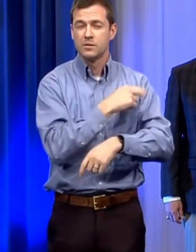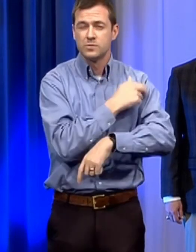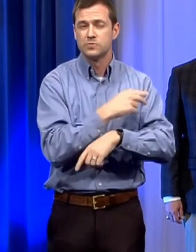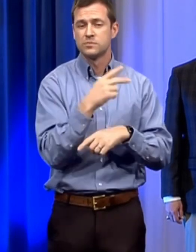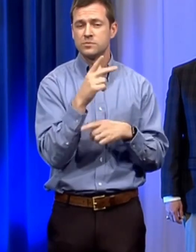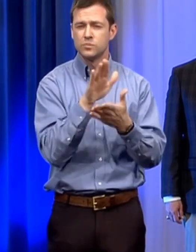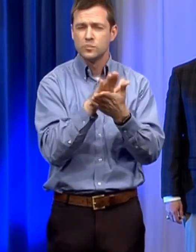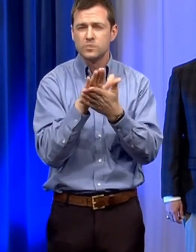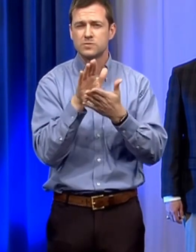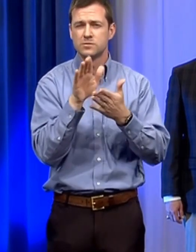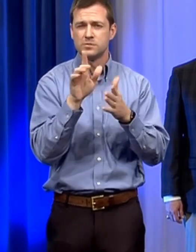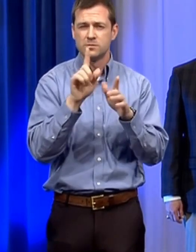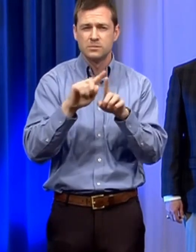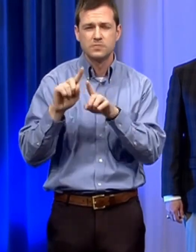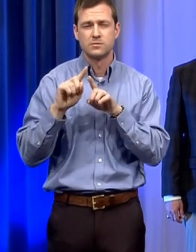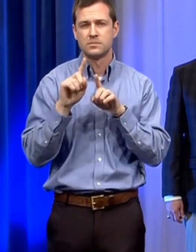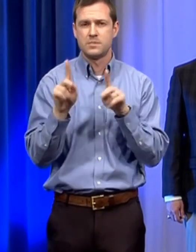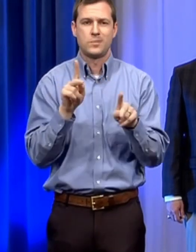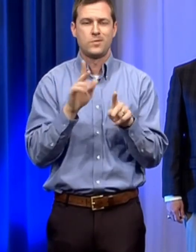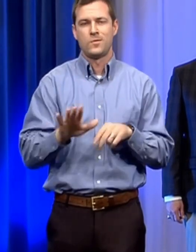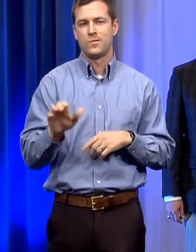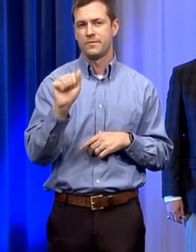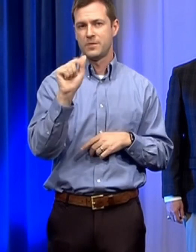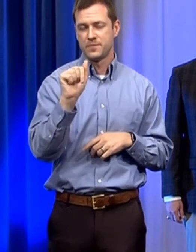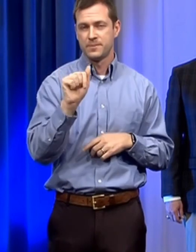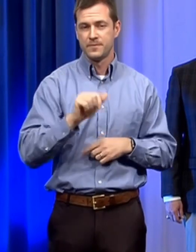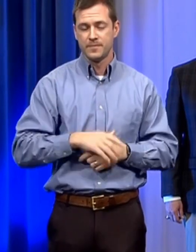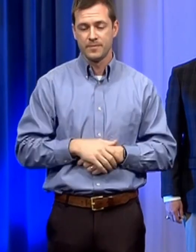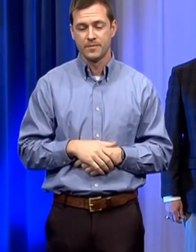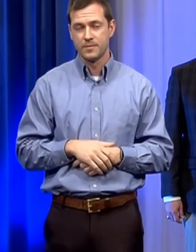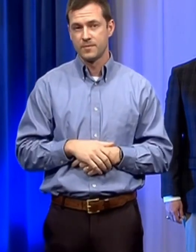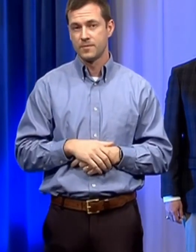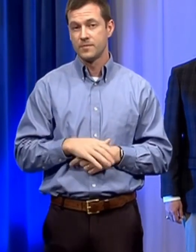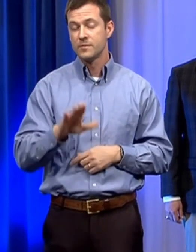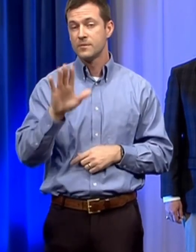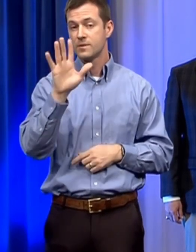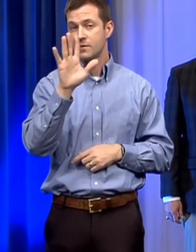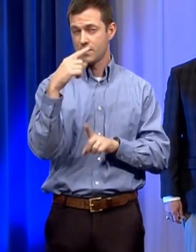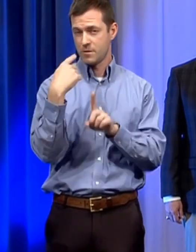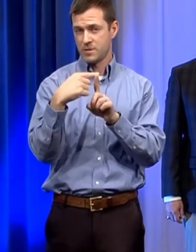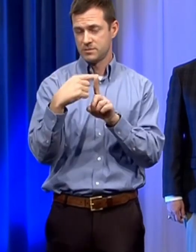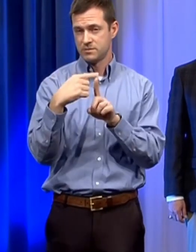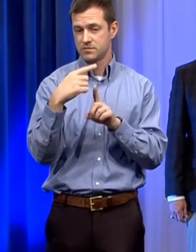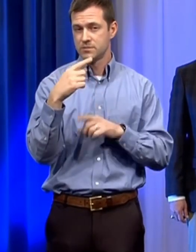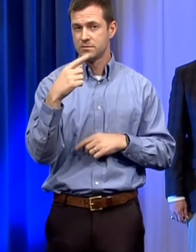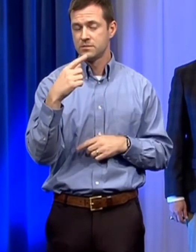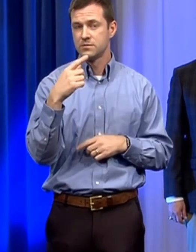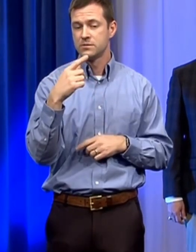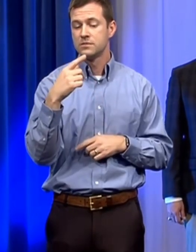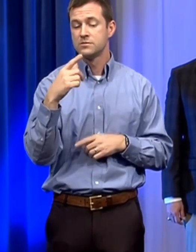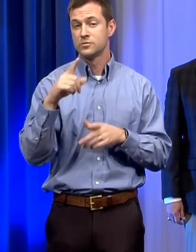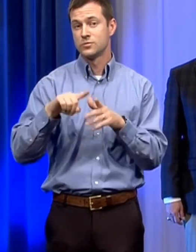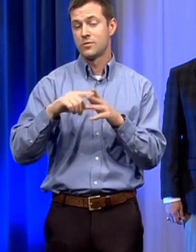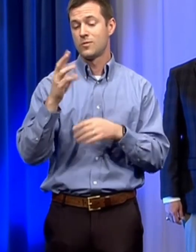across our state additionally effective Wednesday March